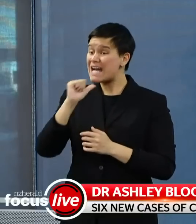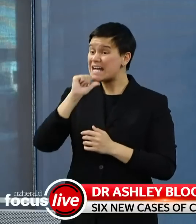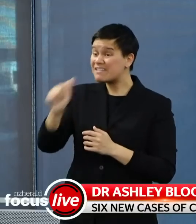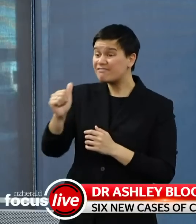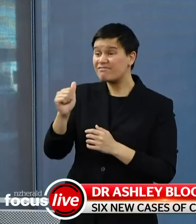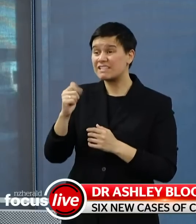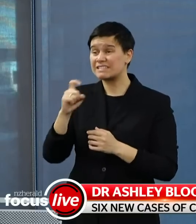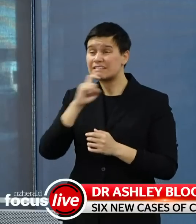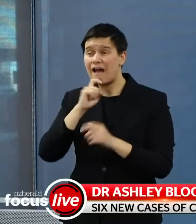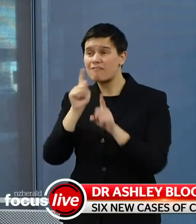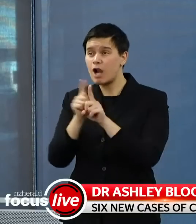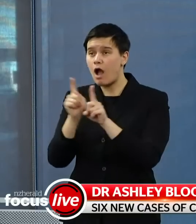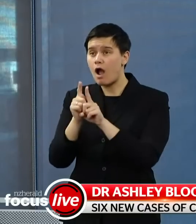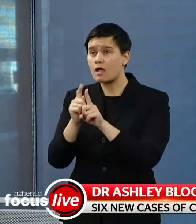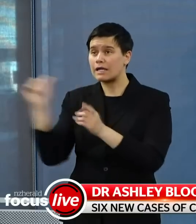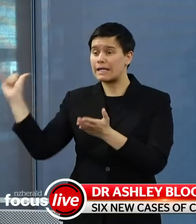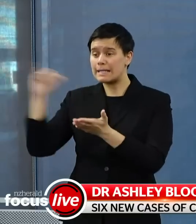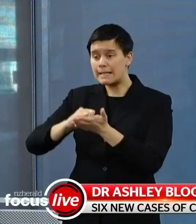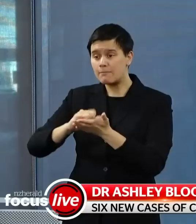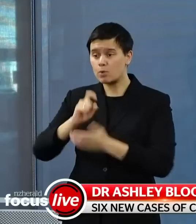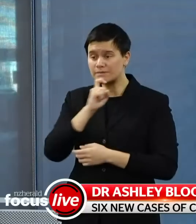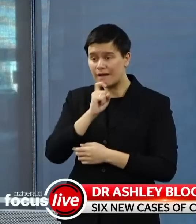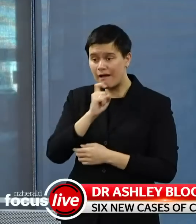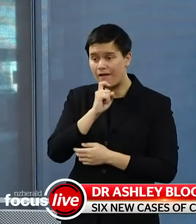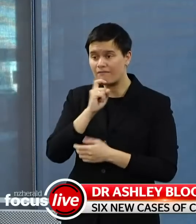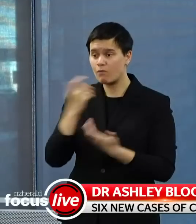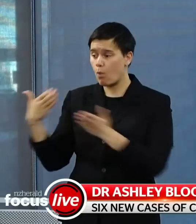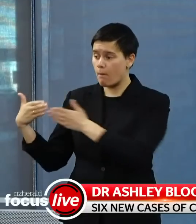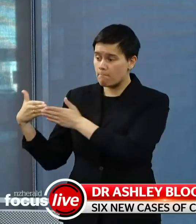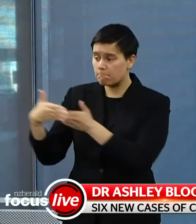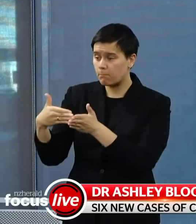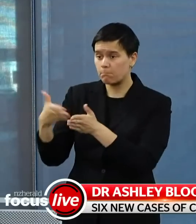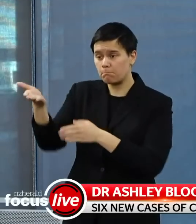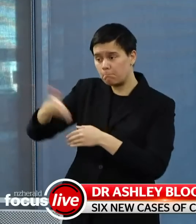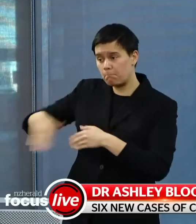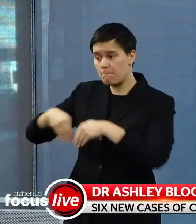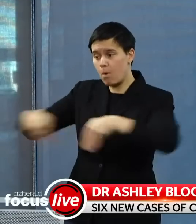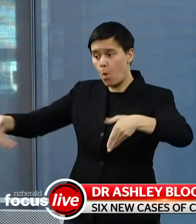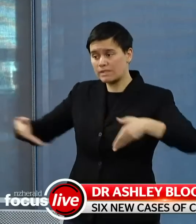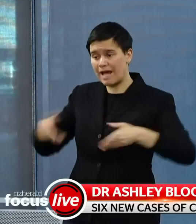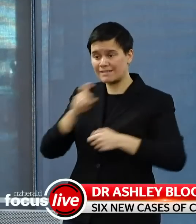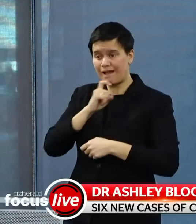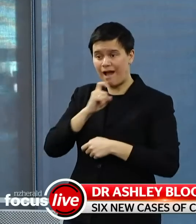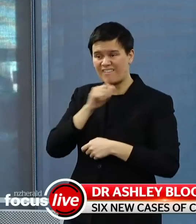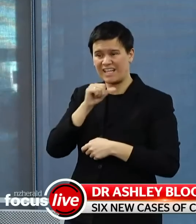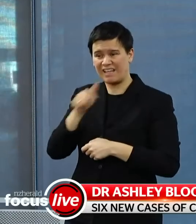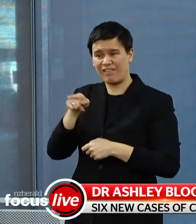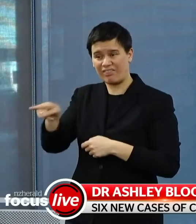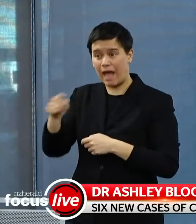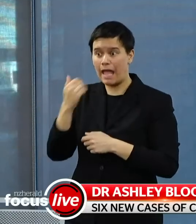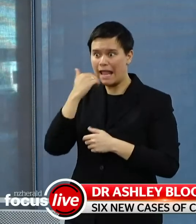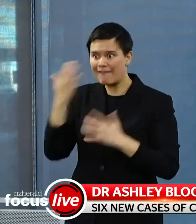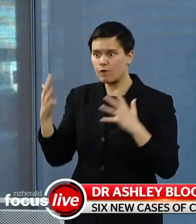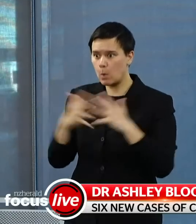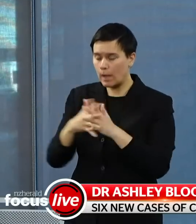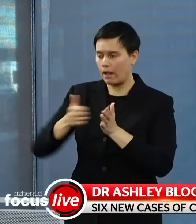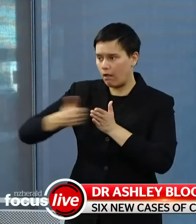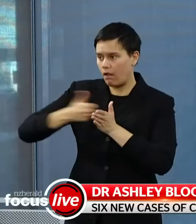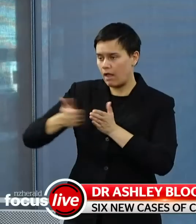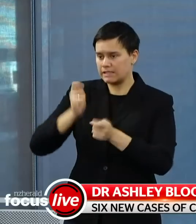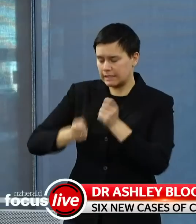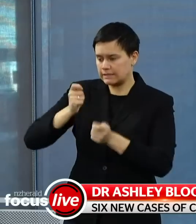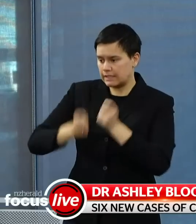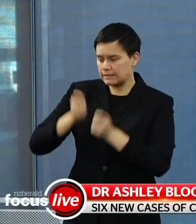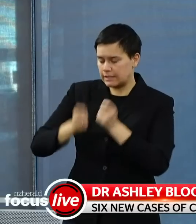Uh, I think it will be much more pleasant for them. So we're very keen to see if we can make that testing available as a screening test, uh,